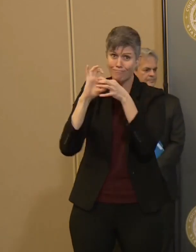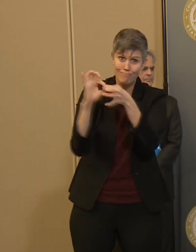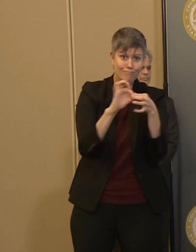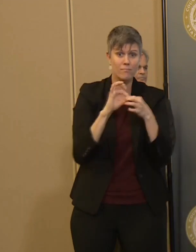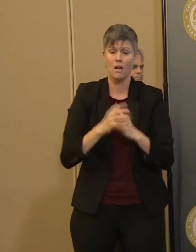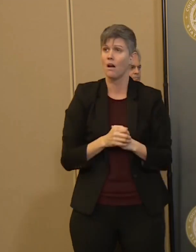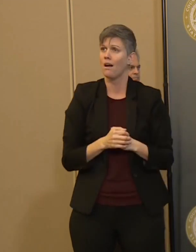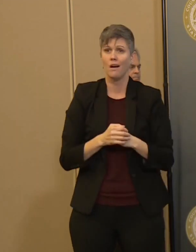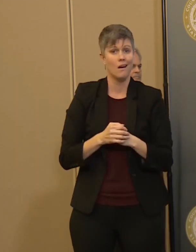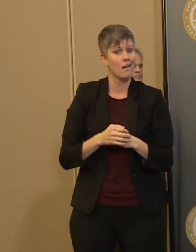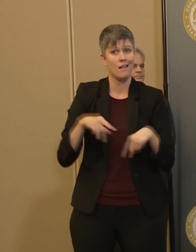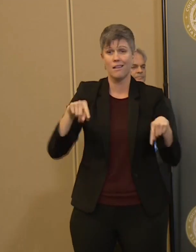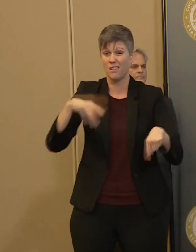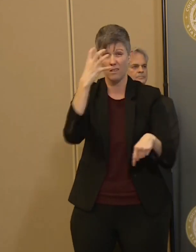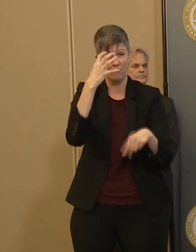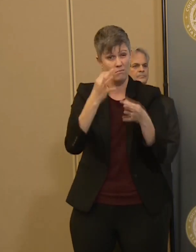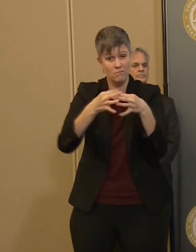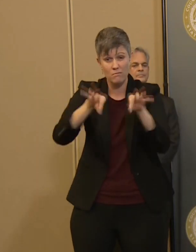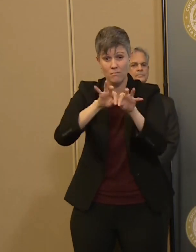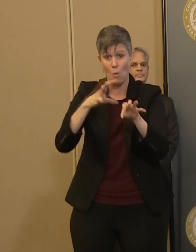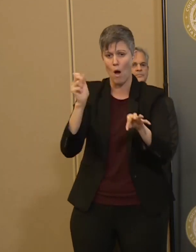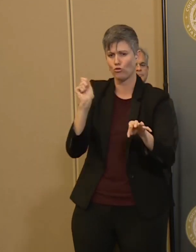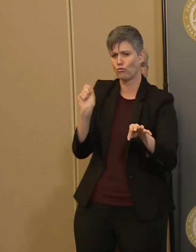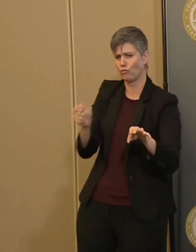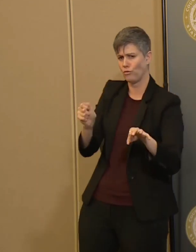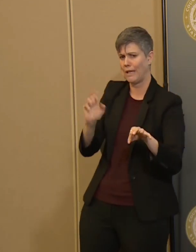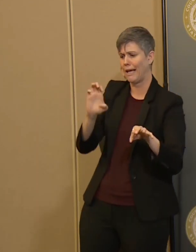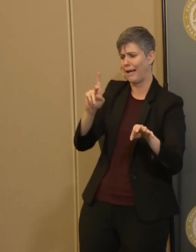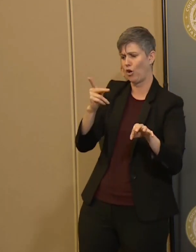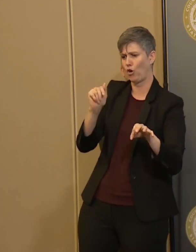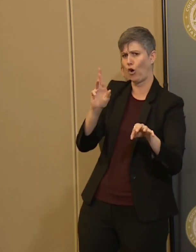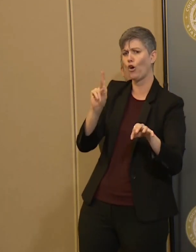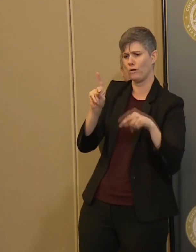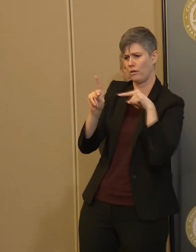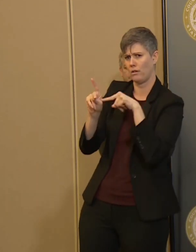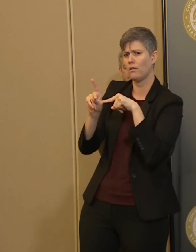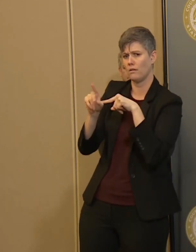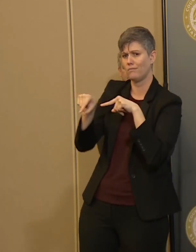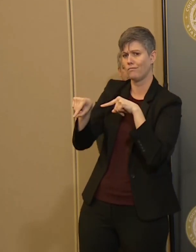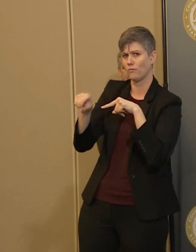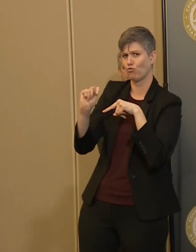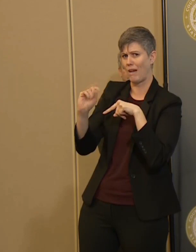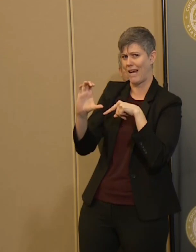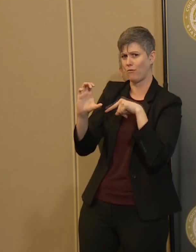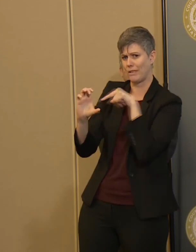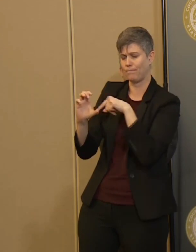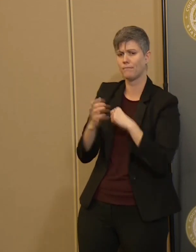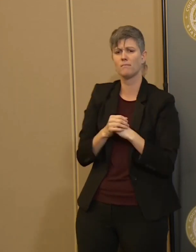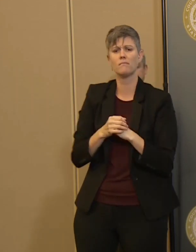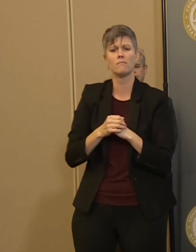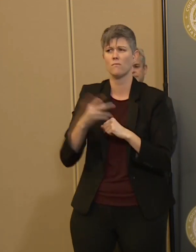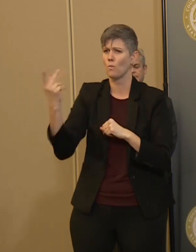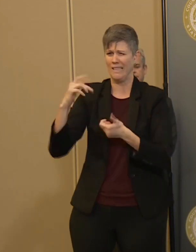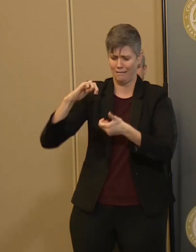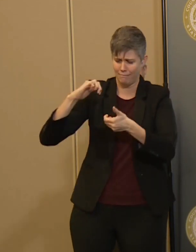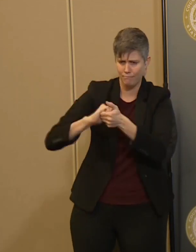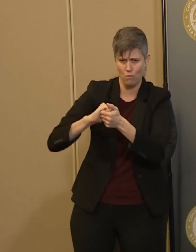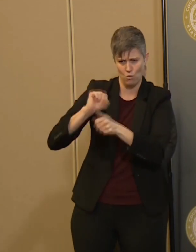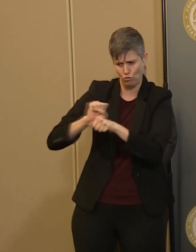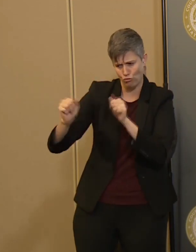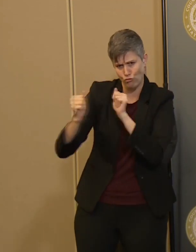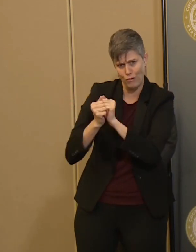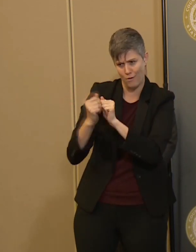want to say thank you to Judge Eckhart and Travis County and how we've been able to partner together because we have cities that